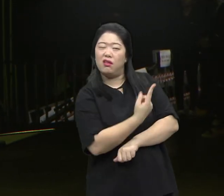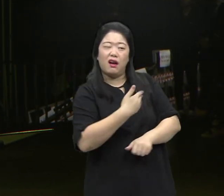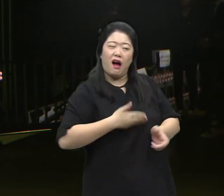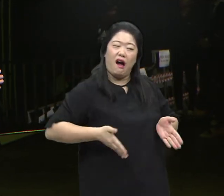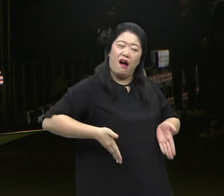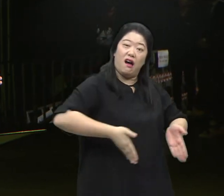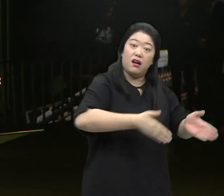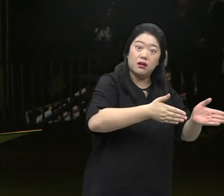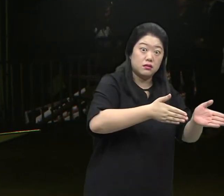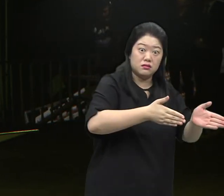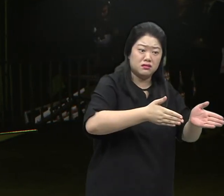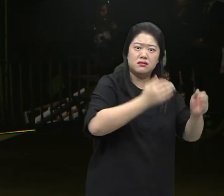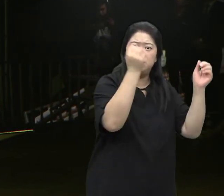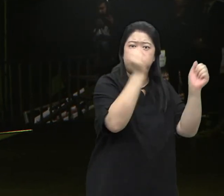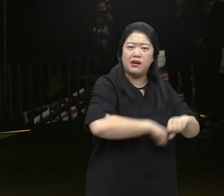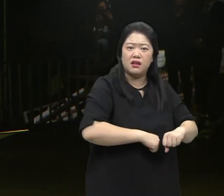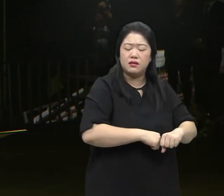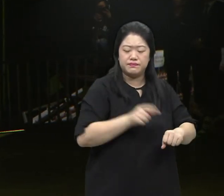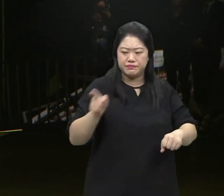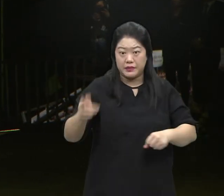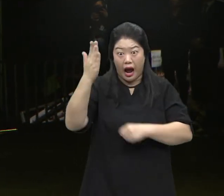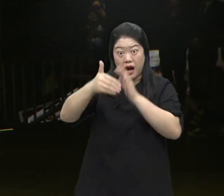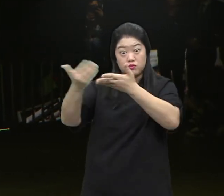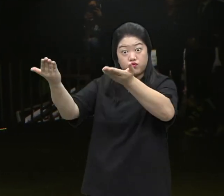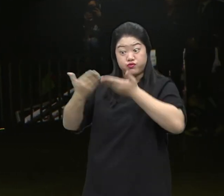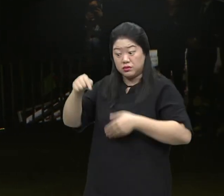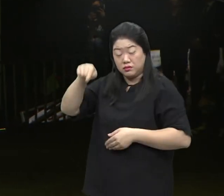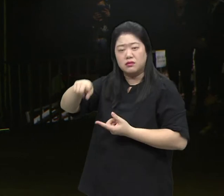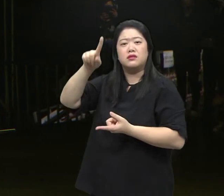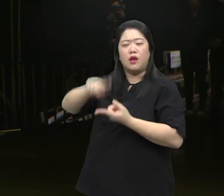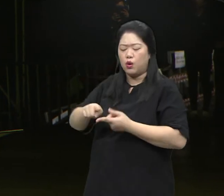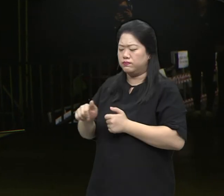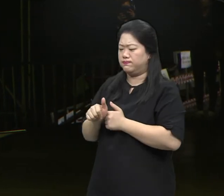And if you go with the things that are not from God, you will fail. But if you go with the things of God, it will work.